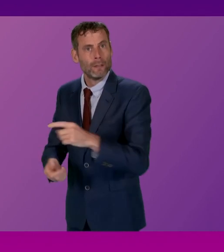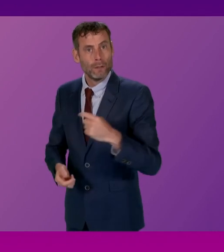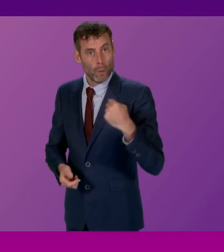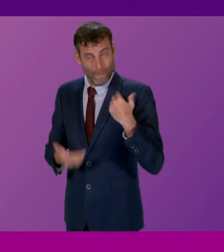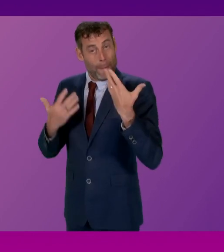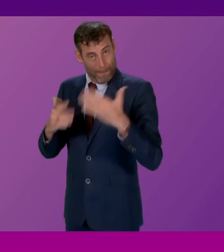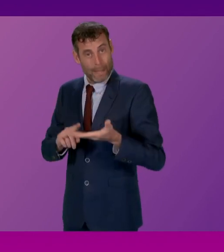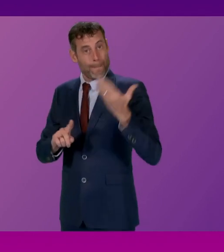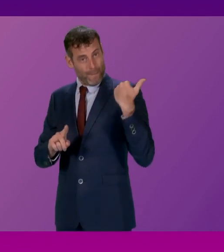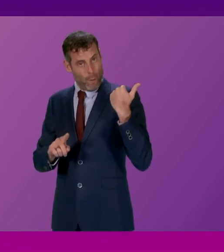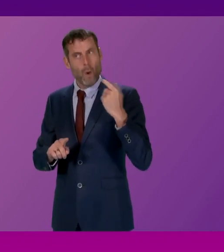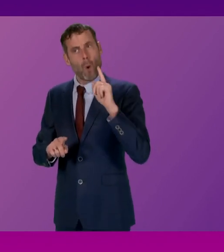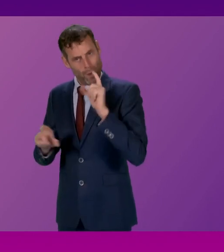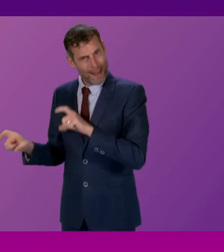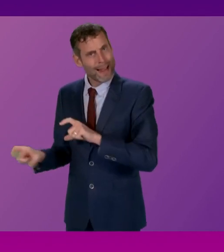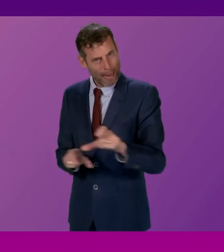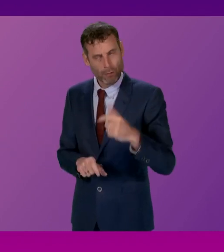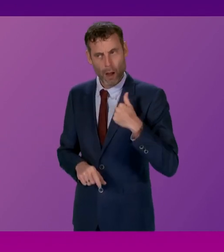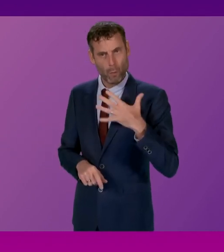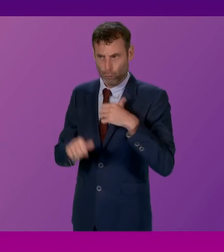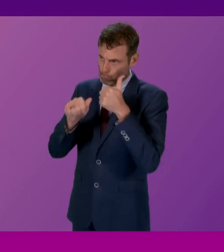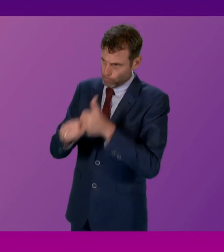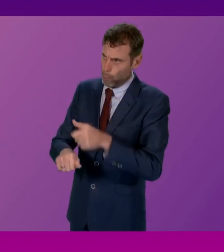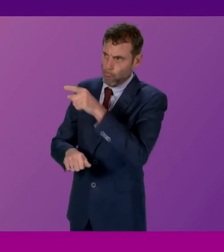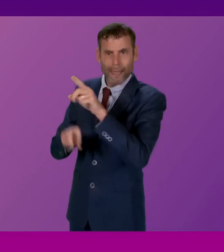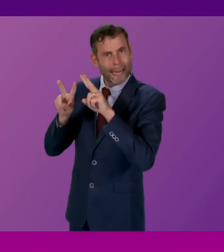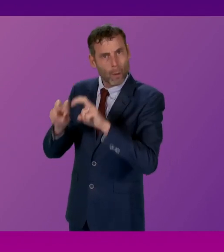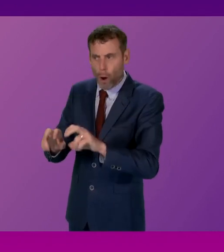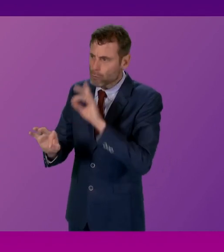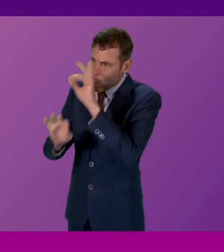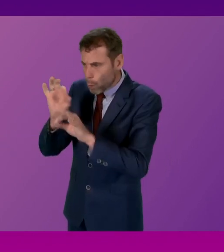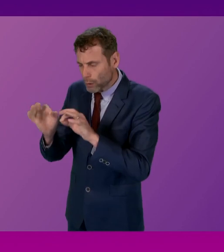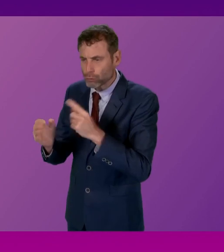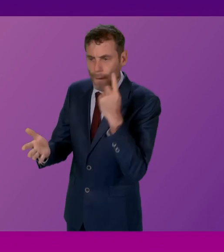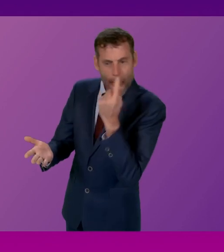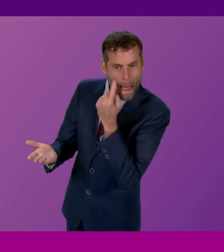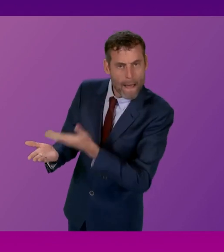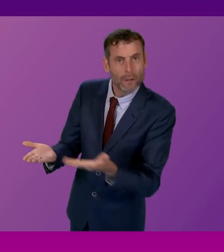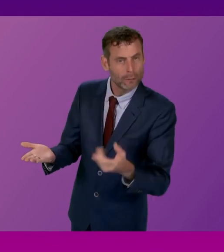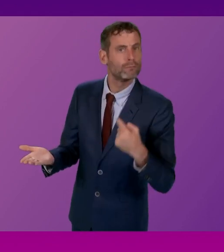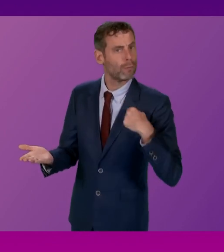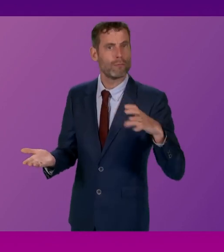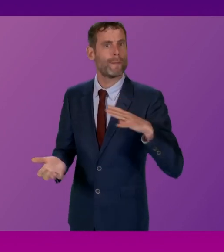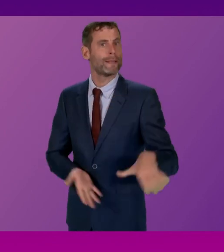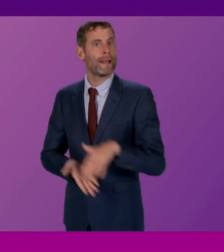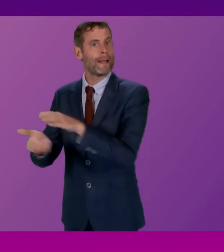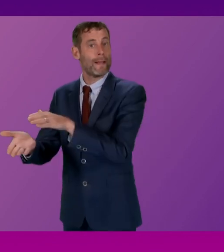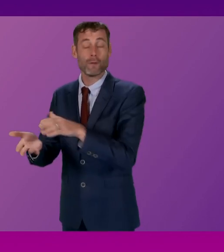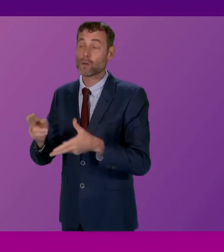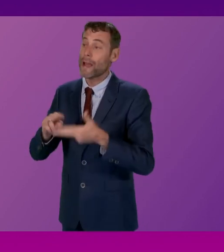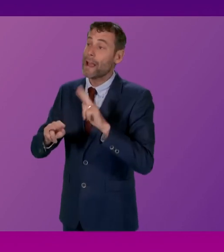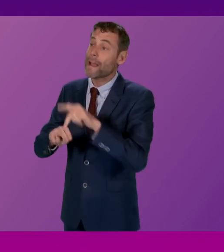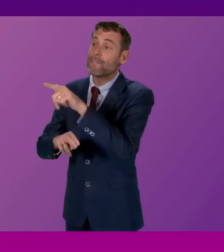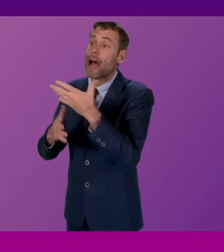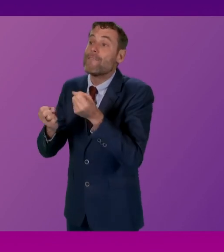fully with the public inquiries, both the UK inquiry and the Scottish inquiry. And for those concerns that have been raised, they will be